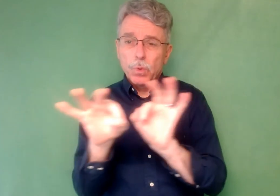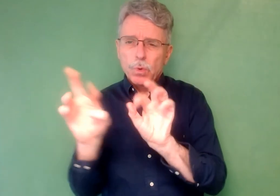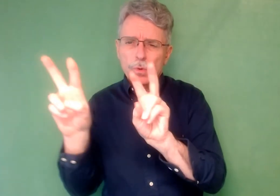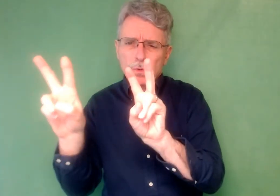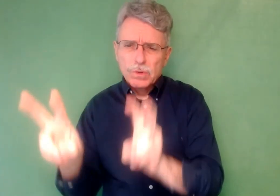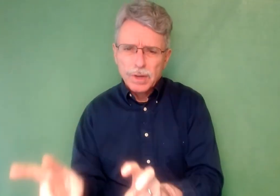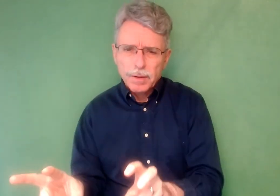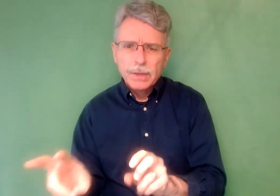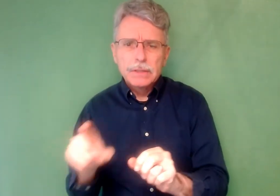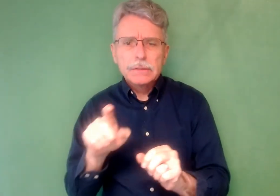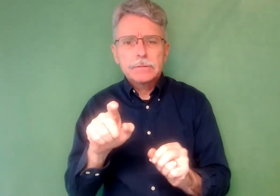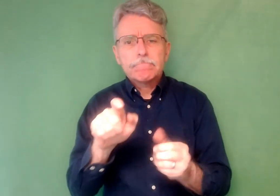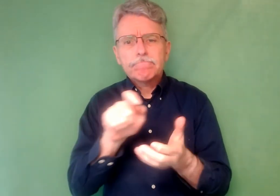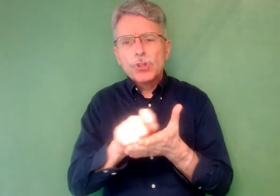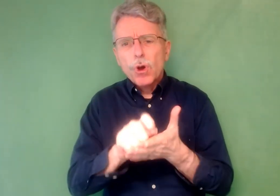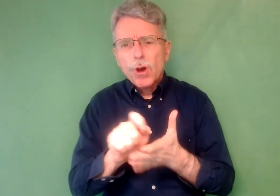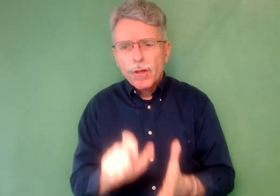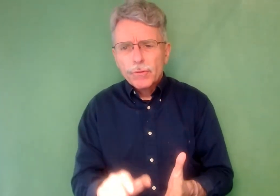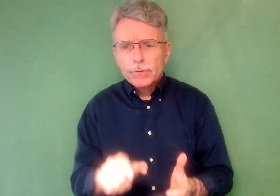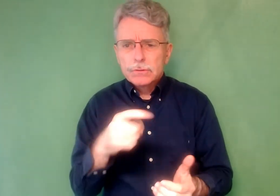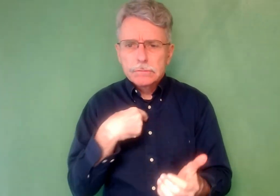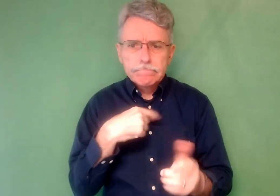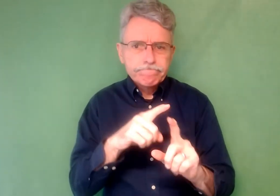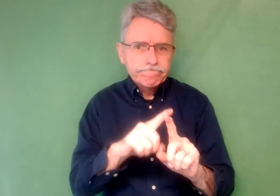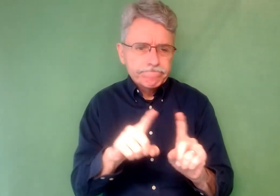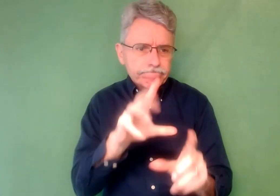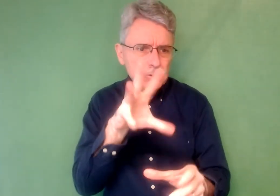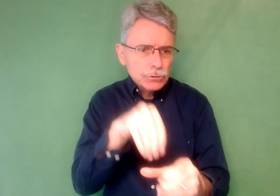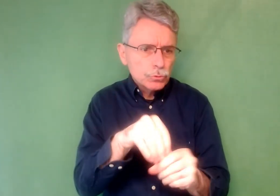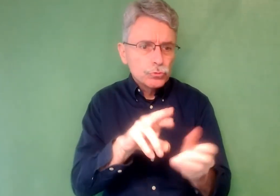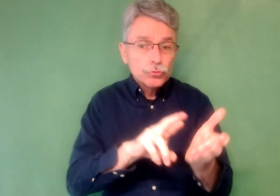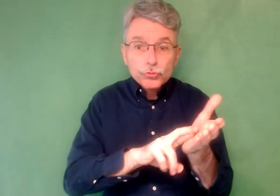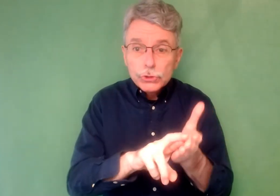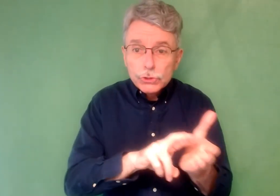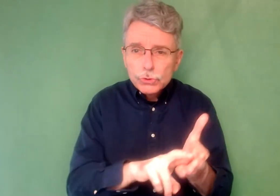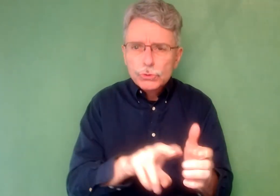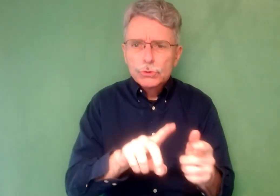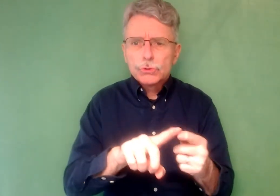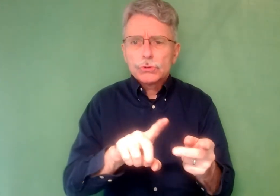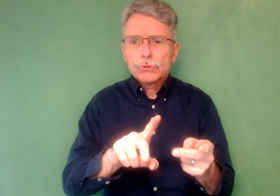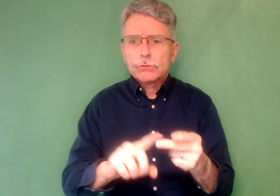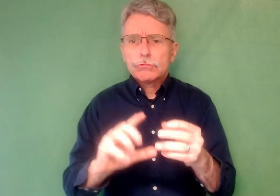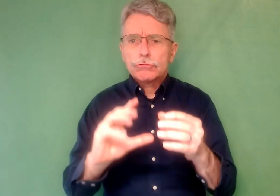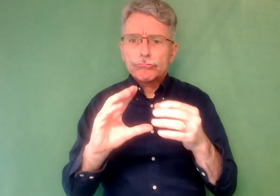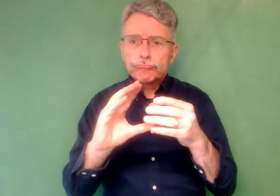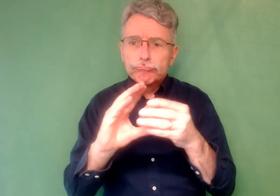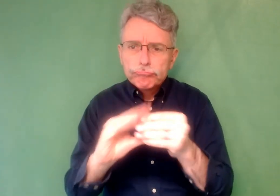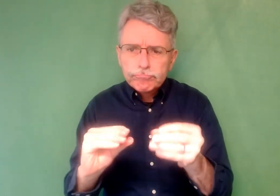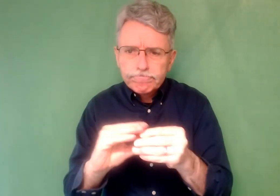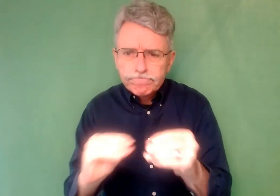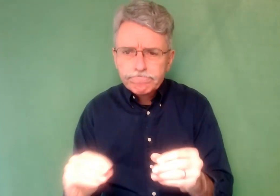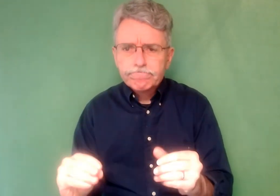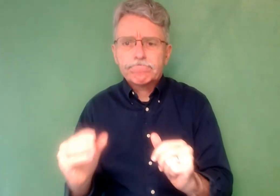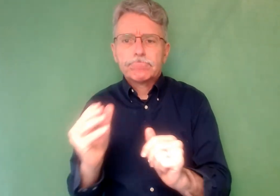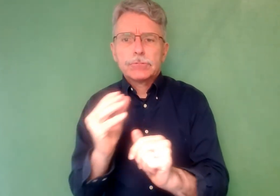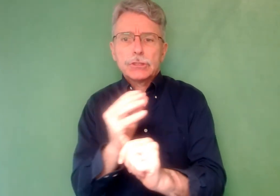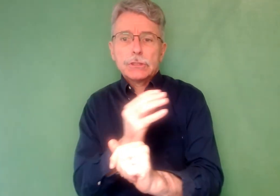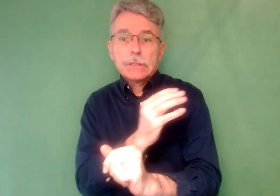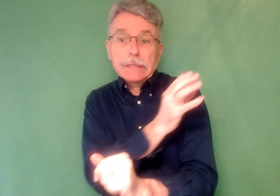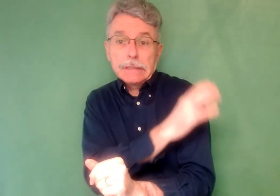Specialized Services 3. Legal Aspects Whatever your area of interest, we hope that you will find